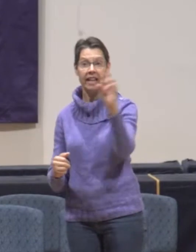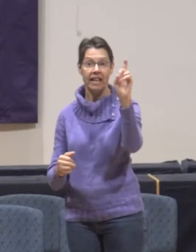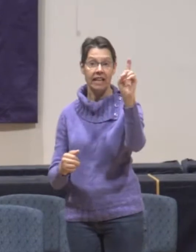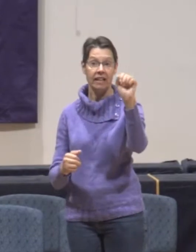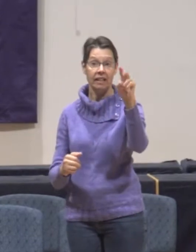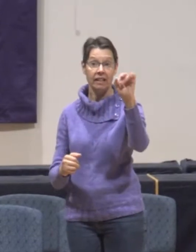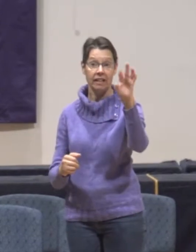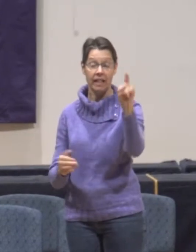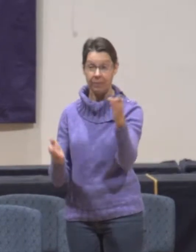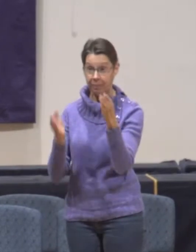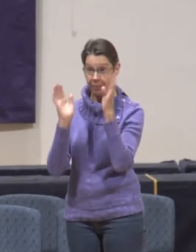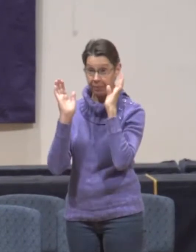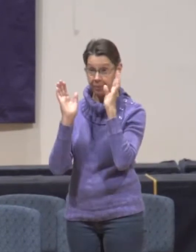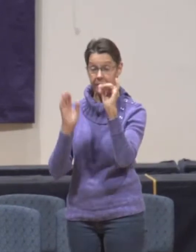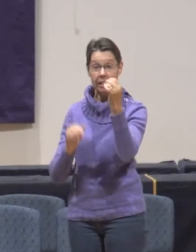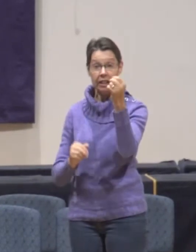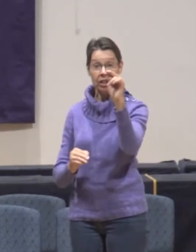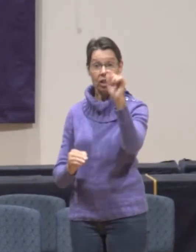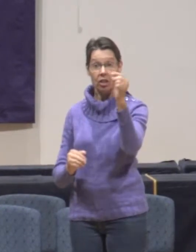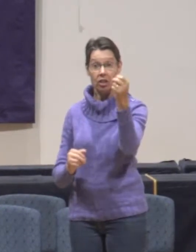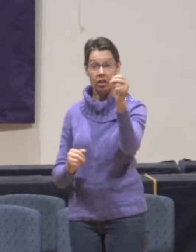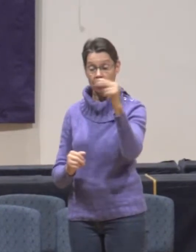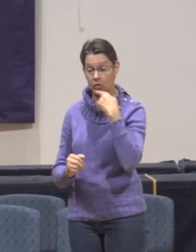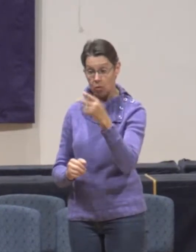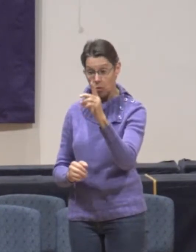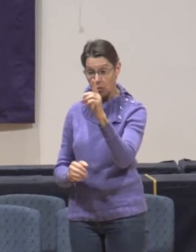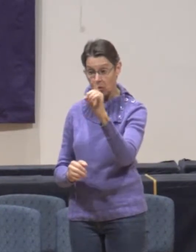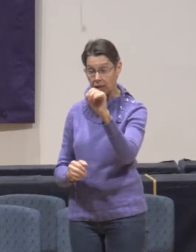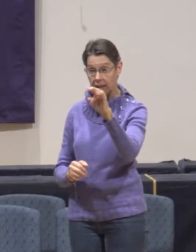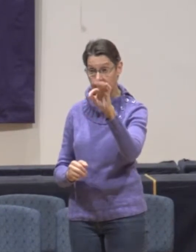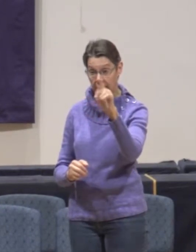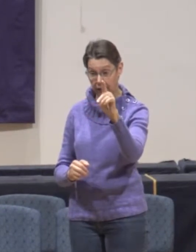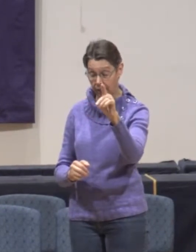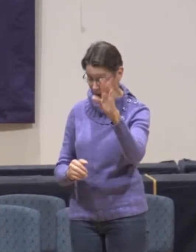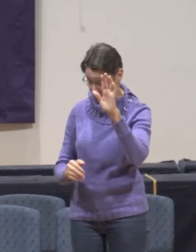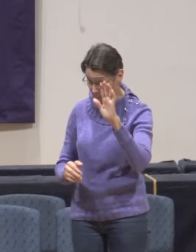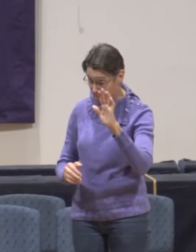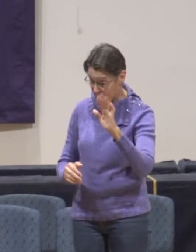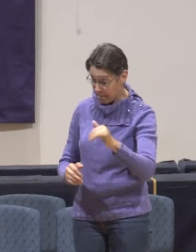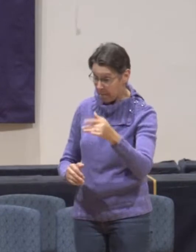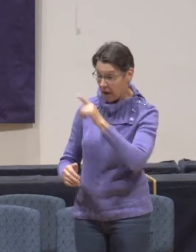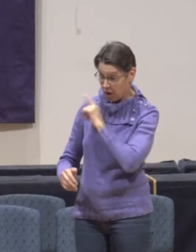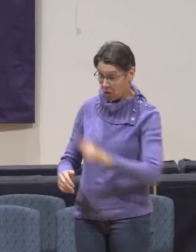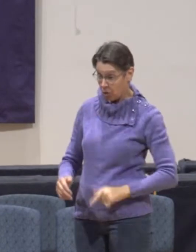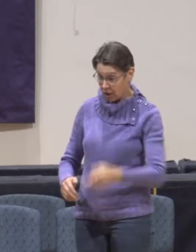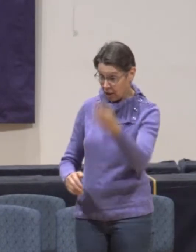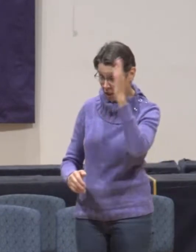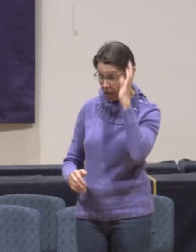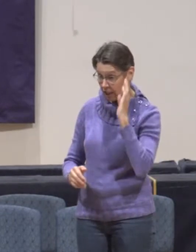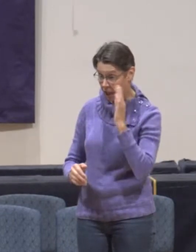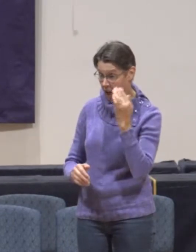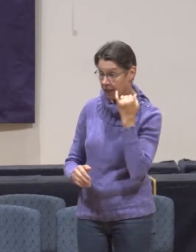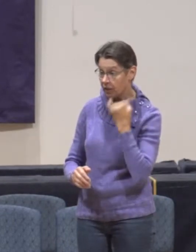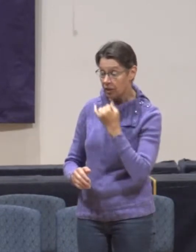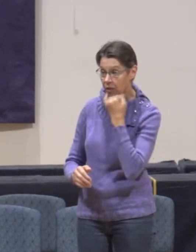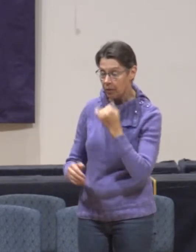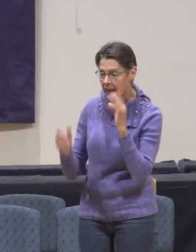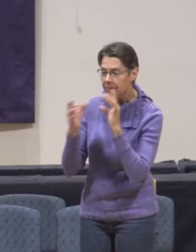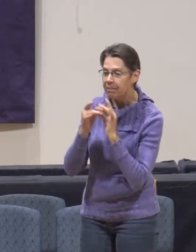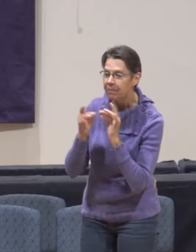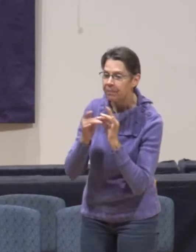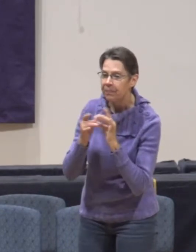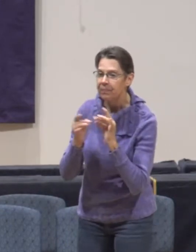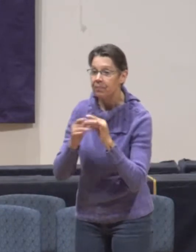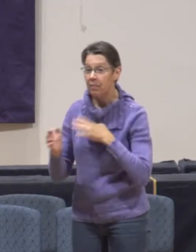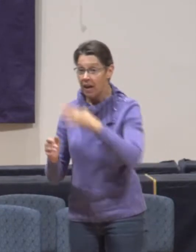Jonathan said to David, by the Lord, the God of Israel, when I have sounded out my father about this time tomorrow or on the